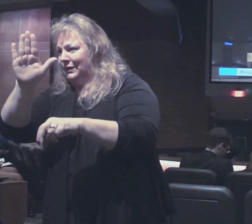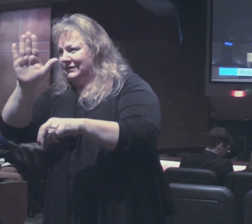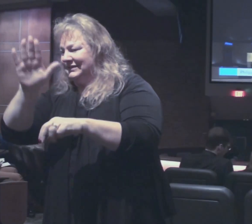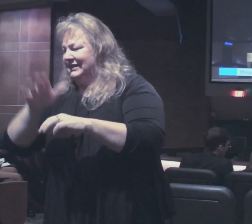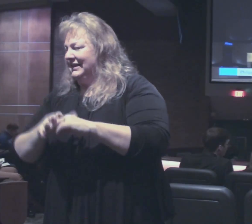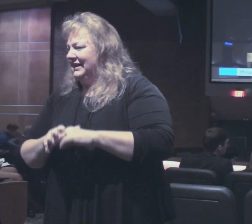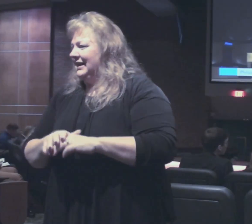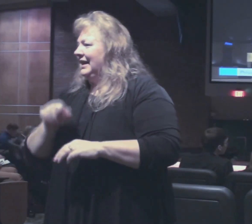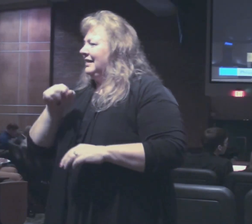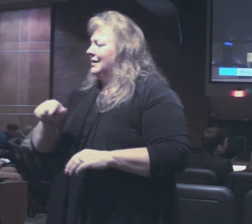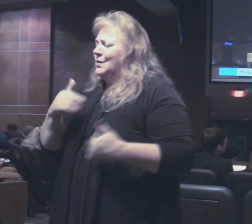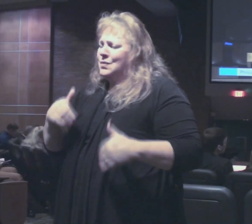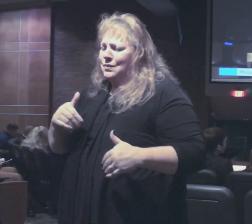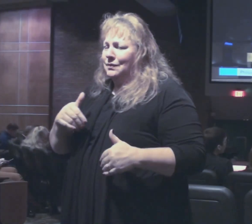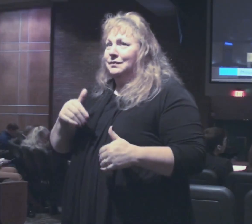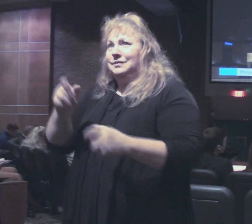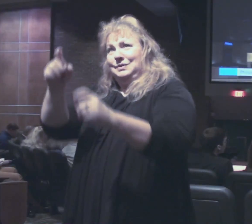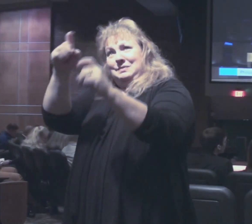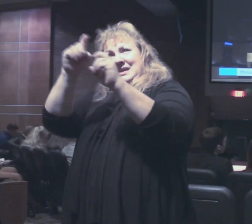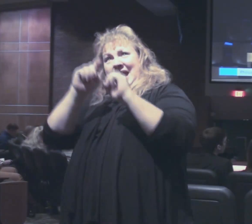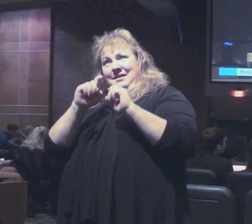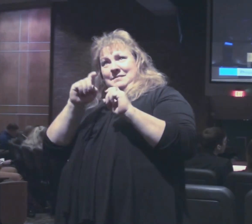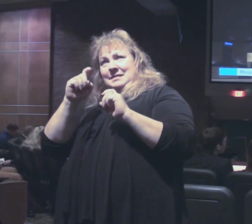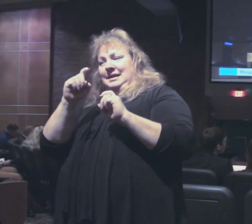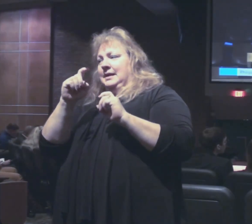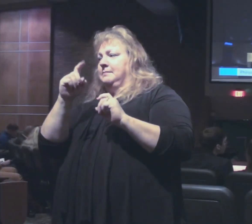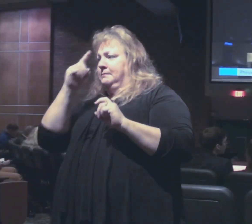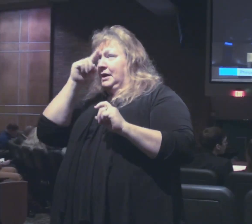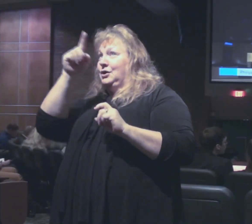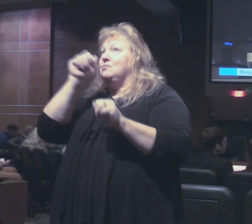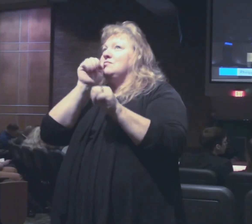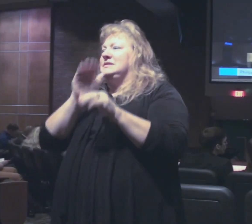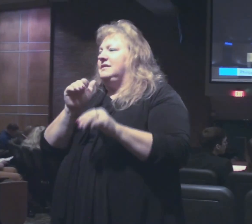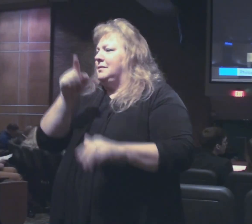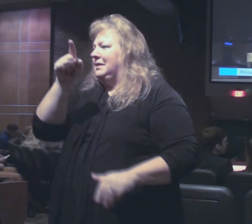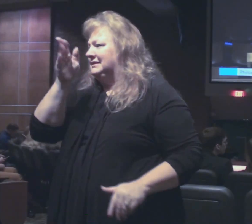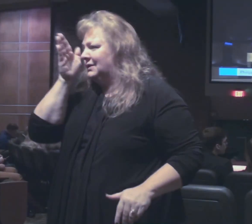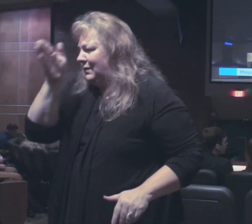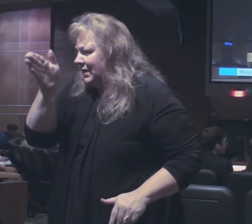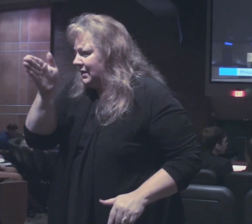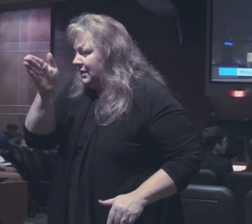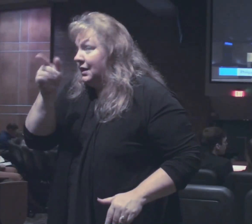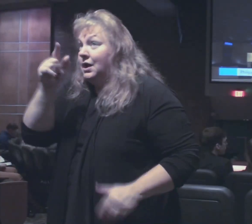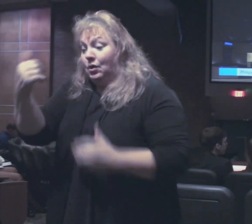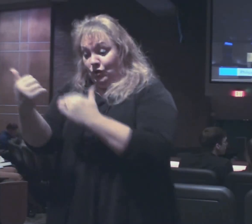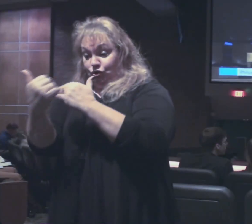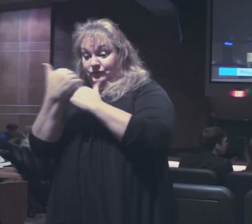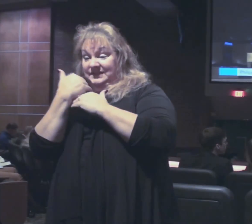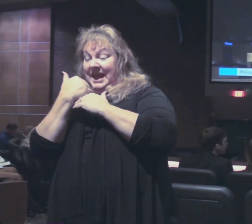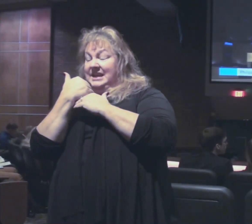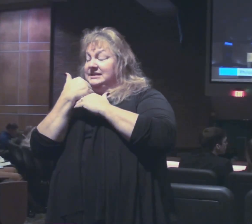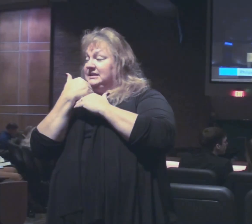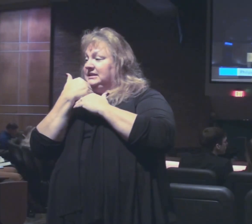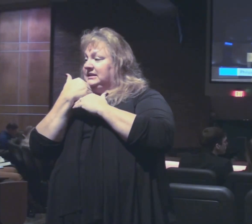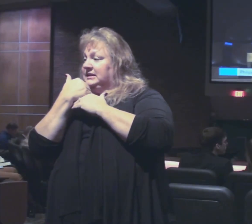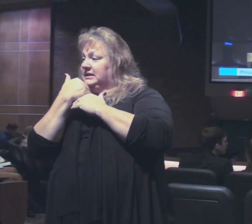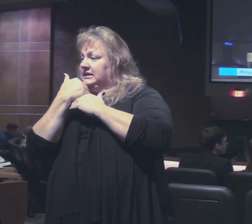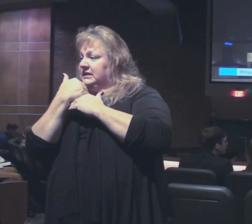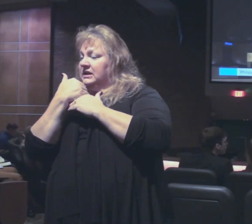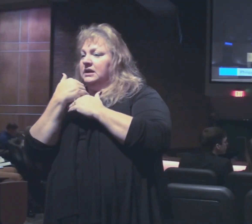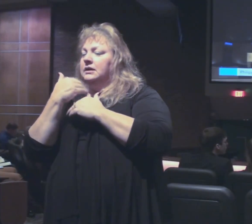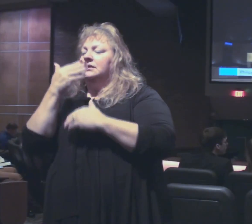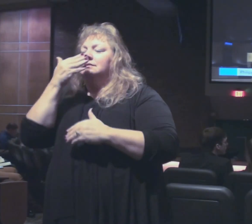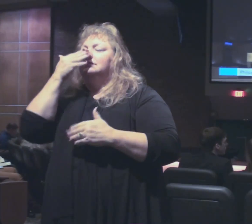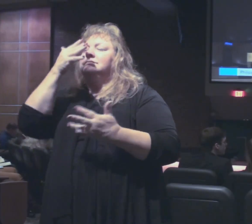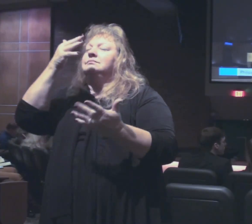this is a great blessing that you would do this for you what you have sent the end of verse 18 for time is a